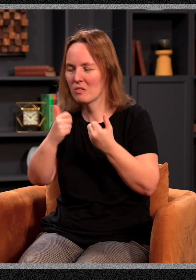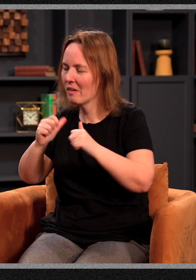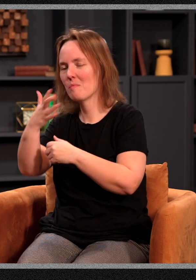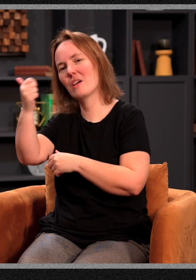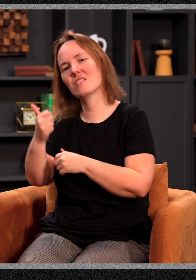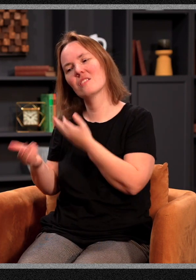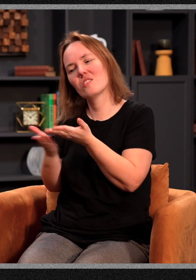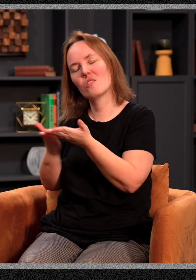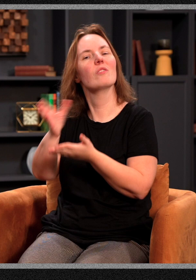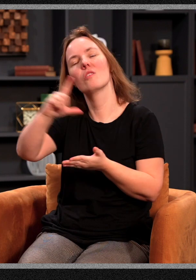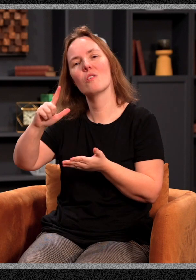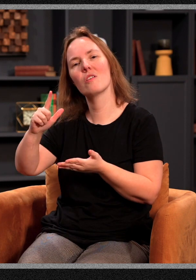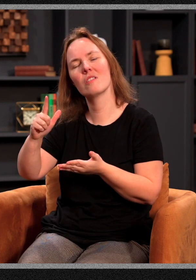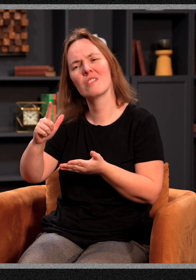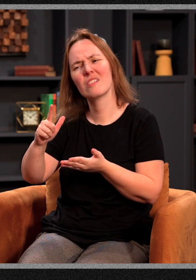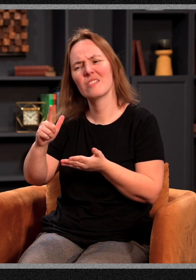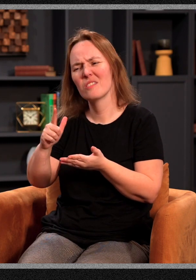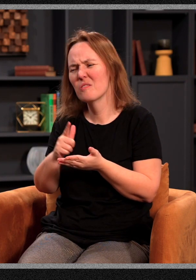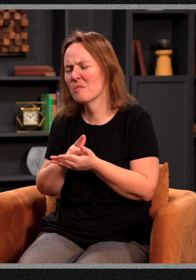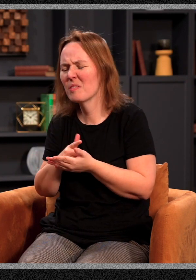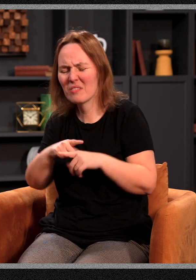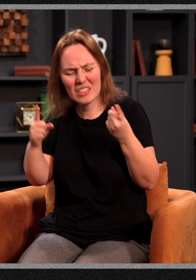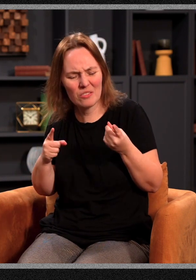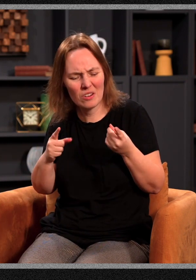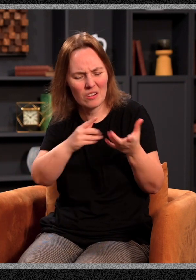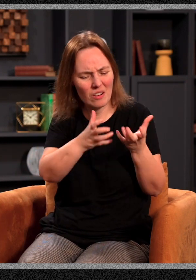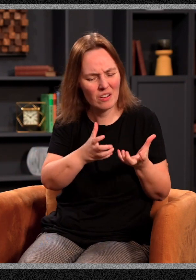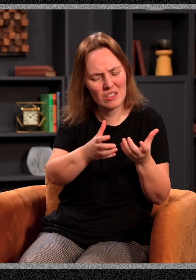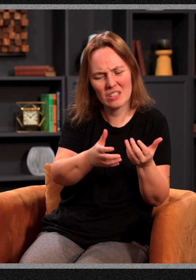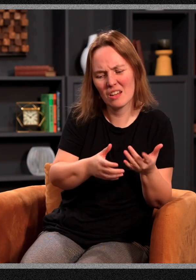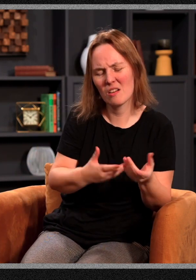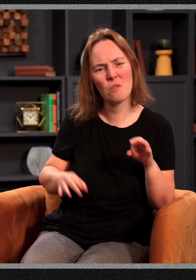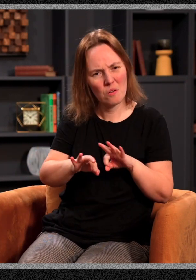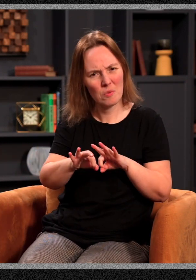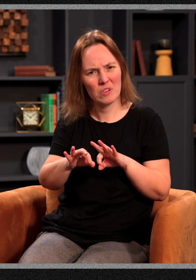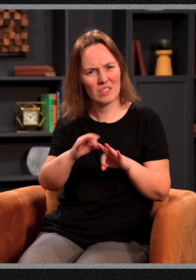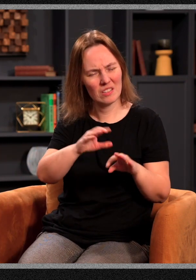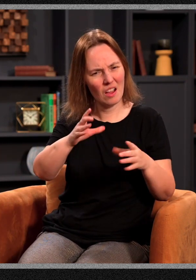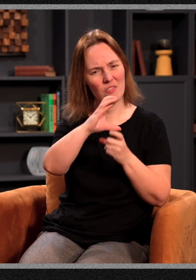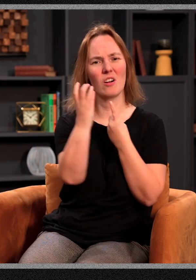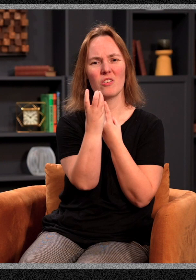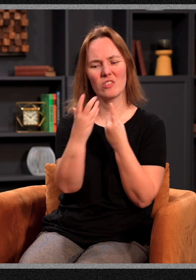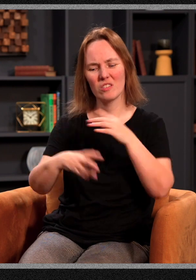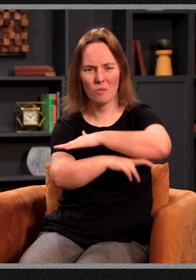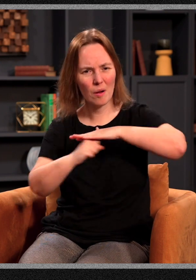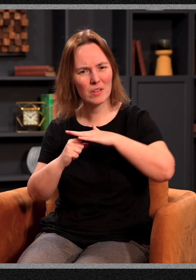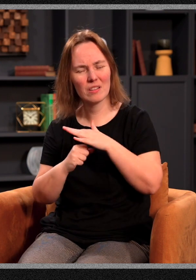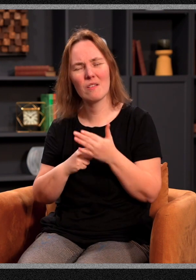serve the Lord, we find ourselves taking on different cravings, appetites, values of our culture that really rob us of what it means to